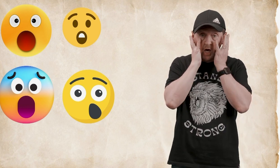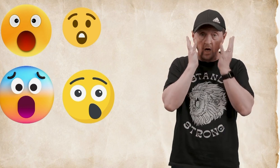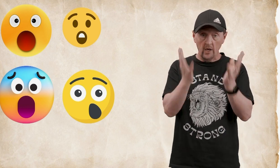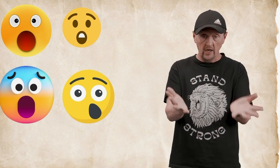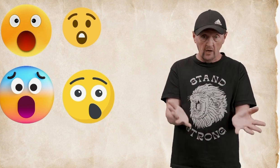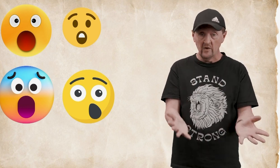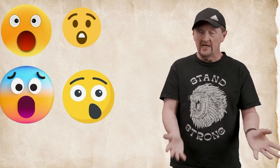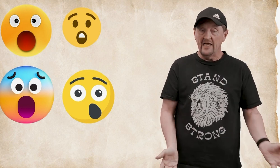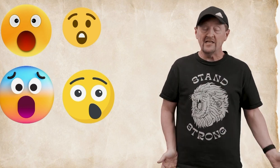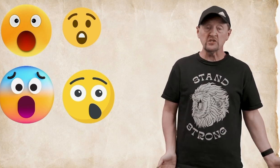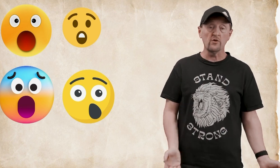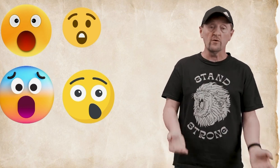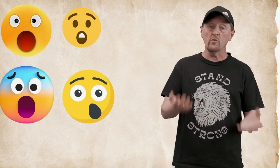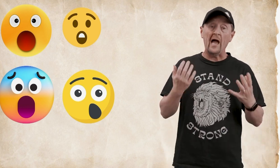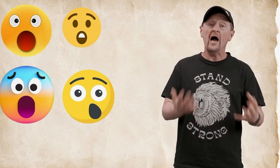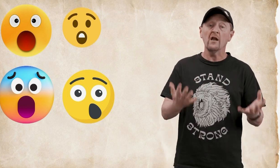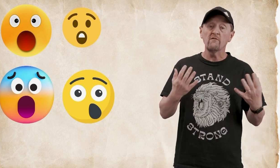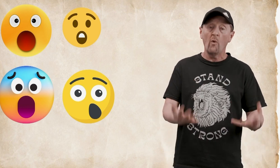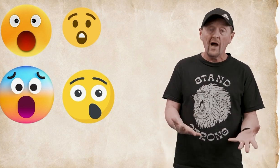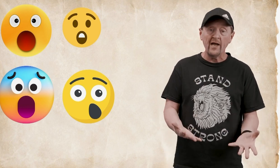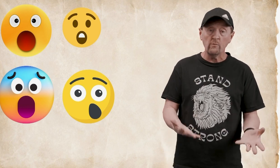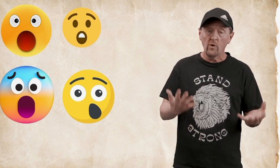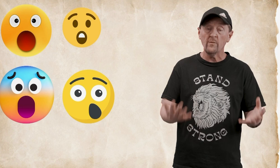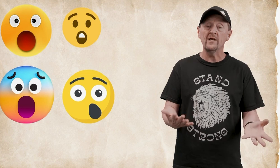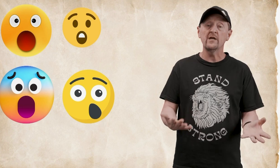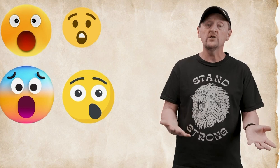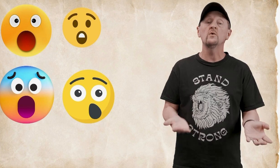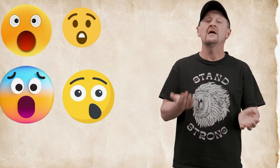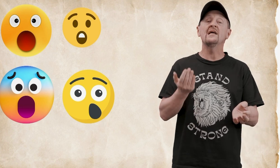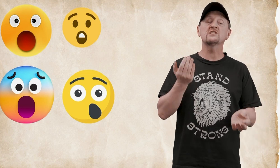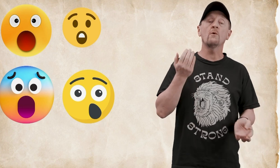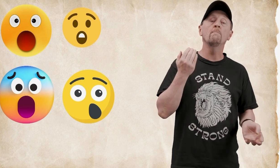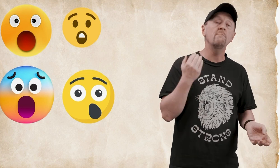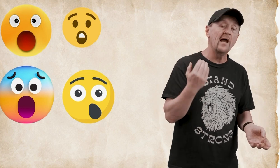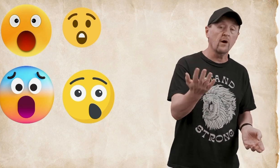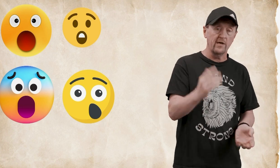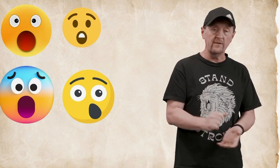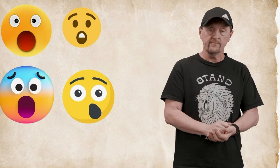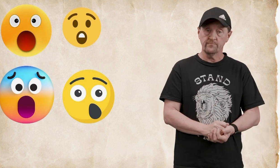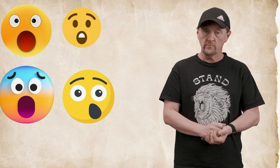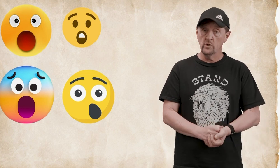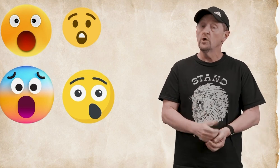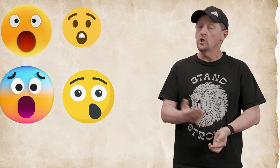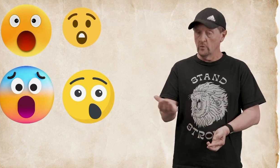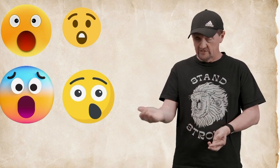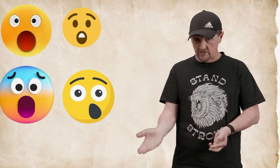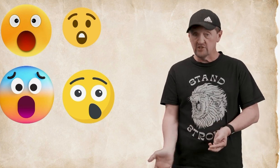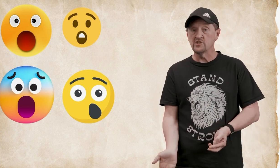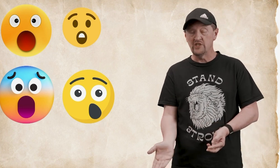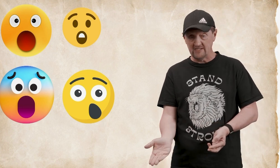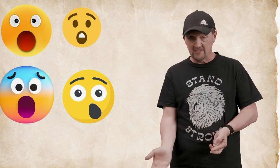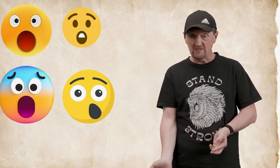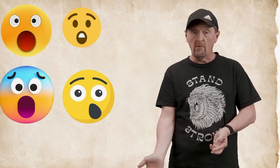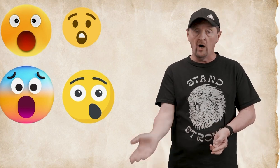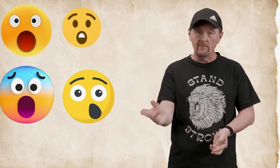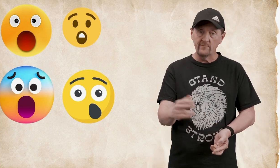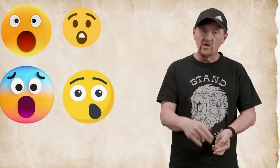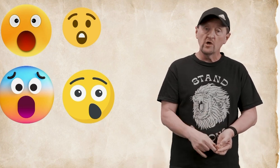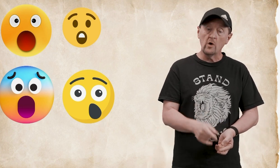no and so they're out of wine what are we going to do and so Mary who is Jesus' mom goes